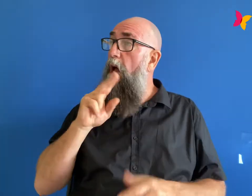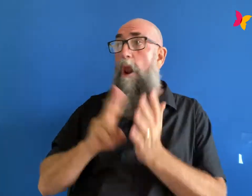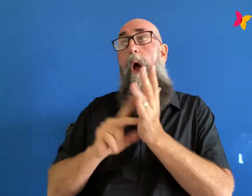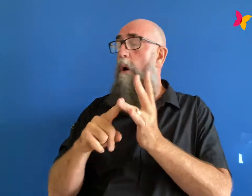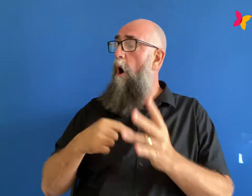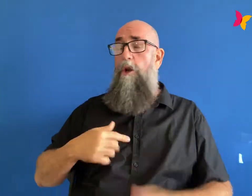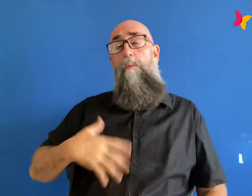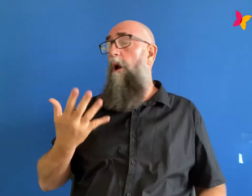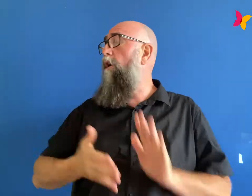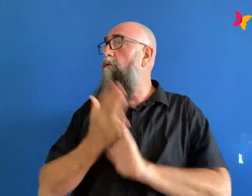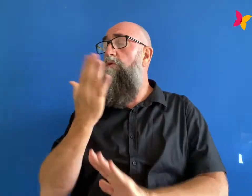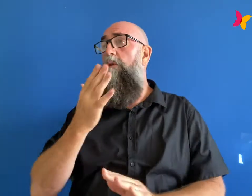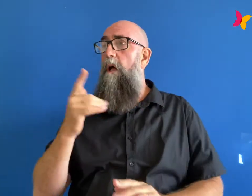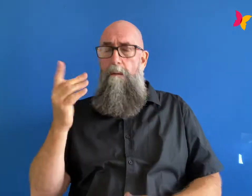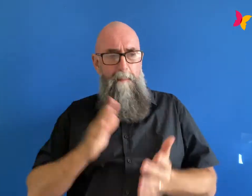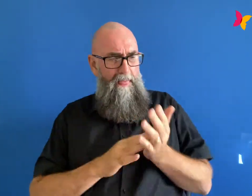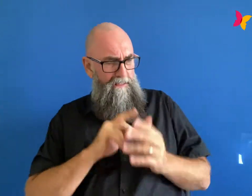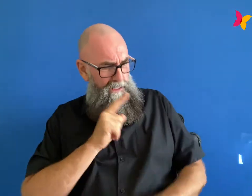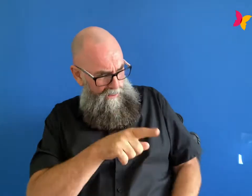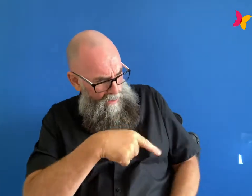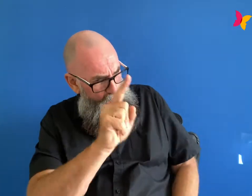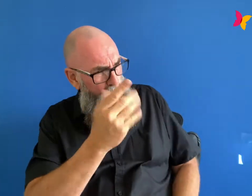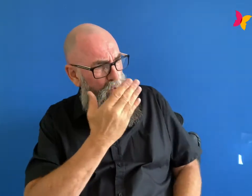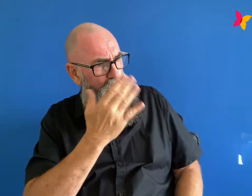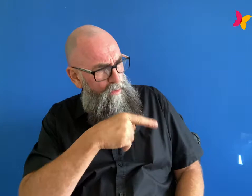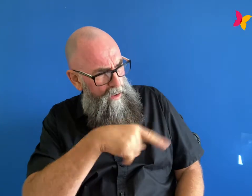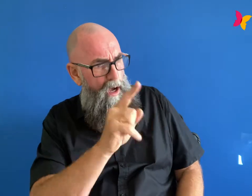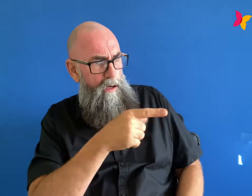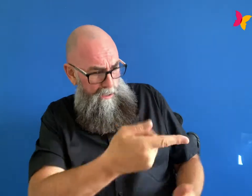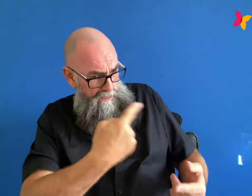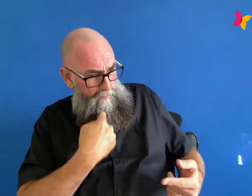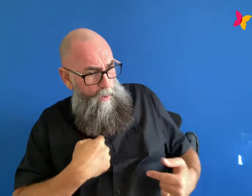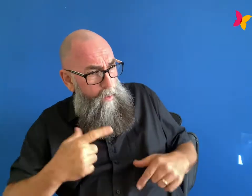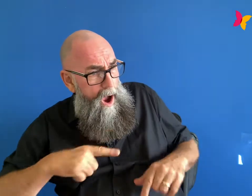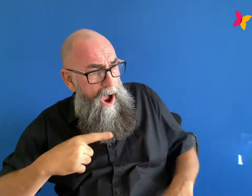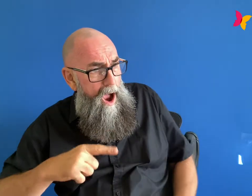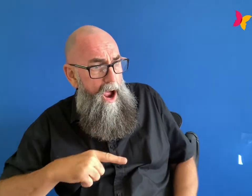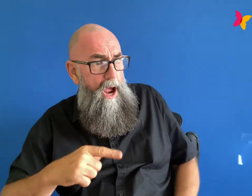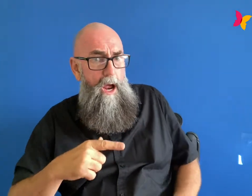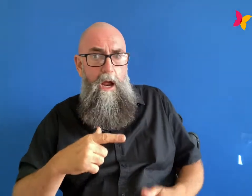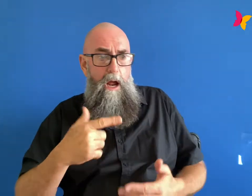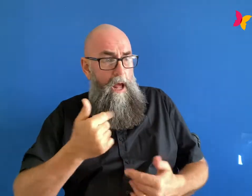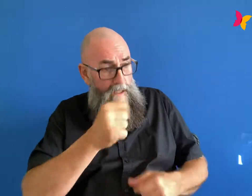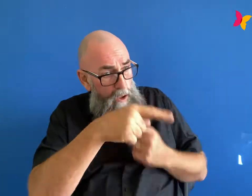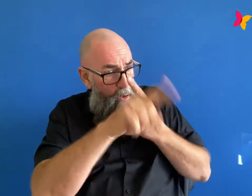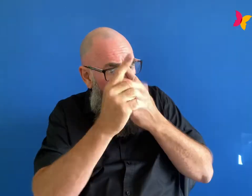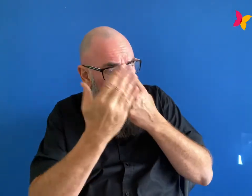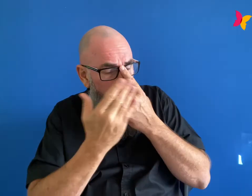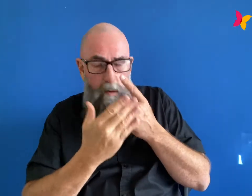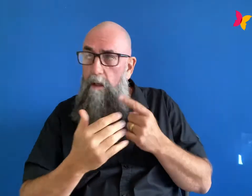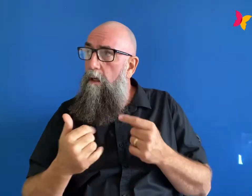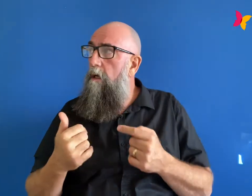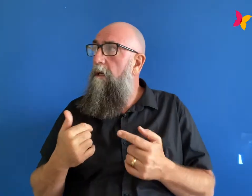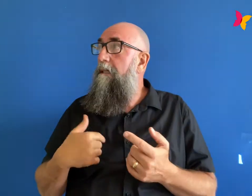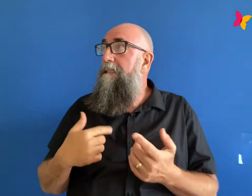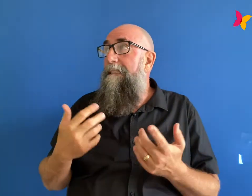like you need to go you're not giving us any reason why you couldn't go so can you just go were they confused and